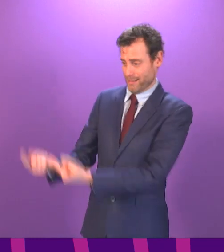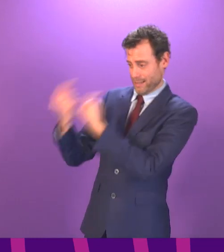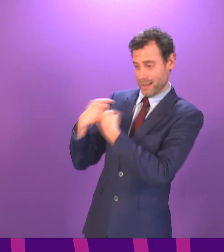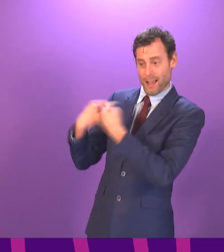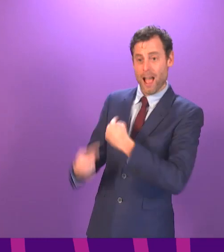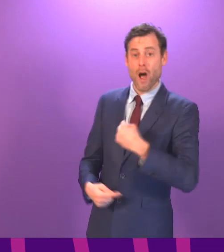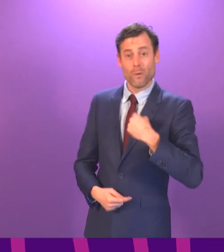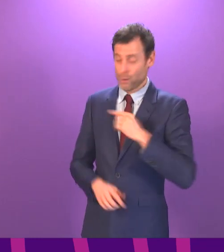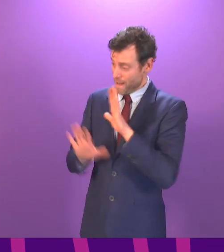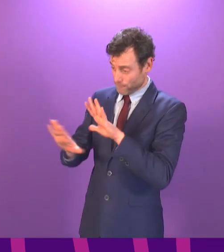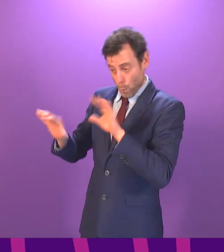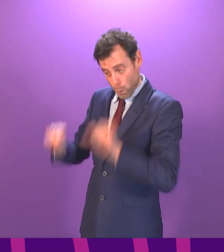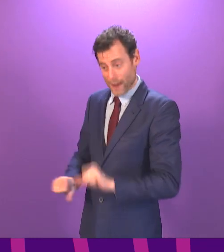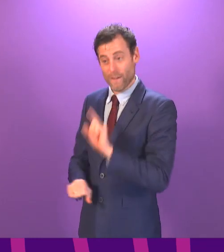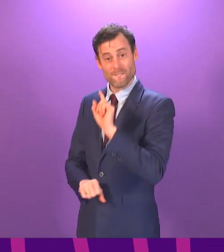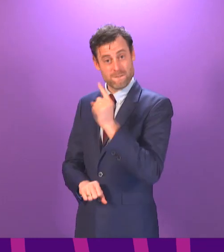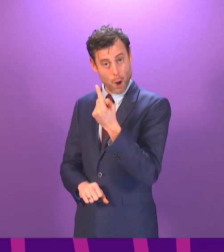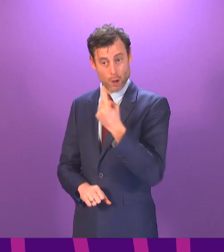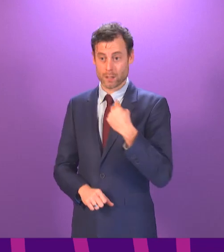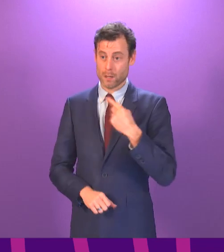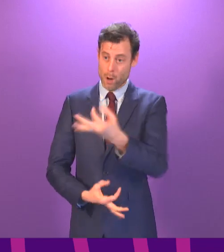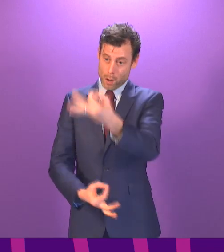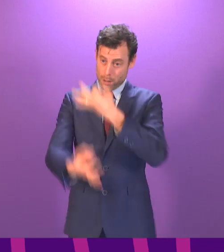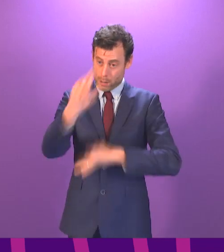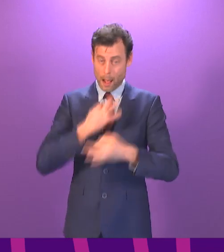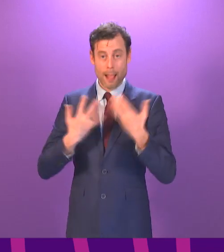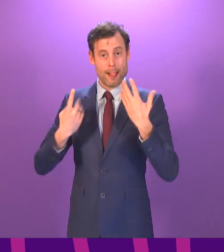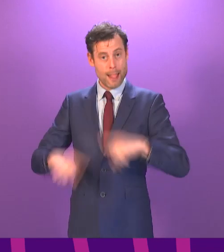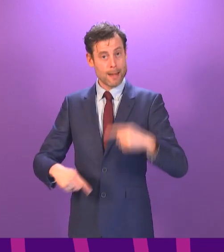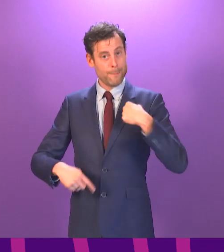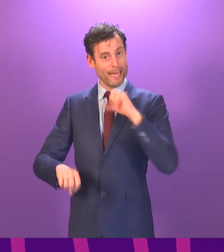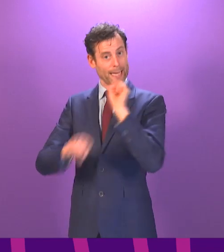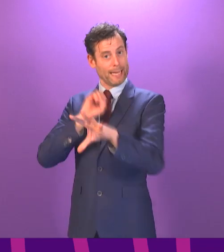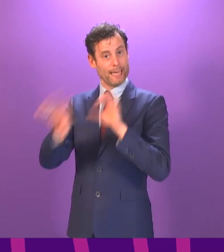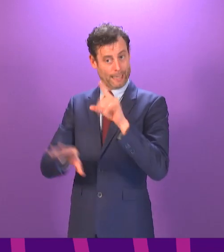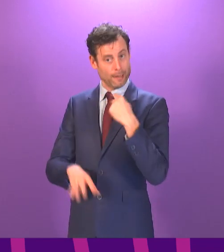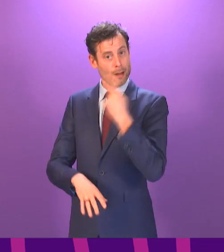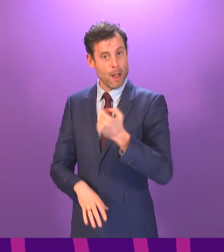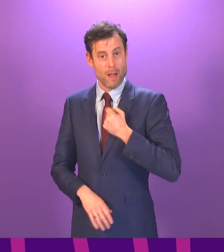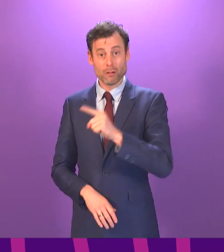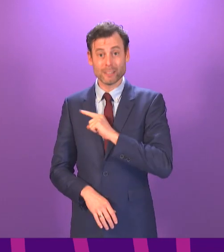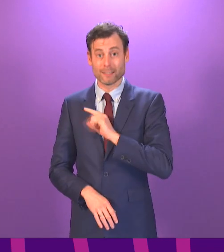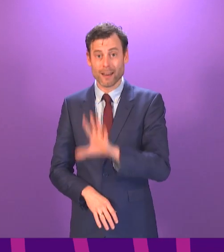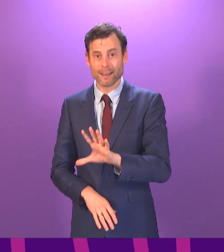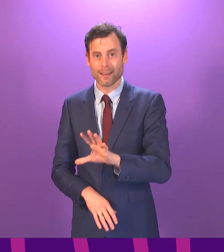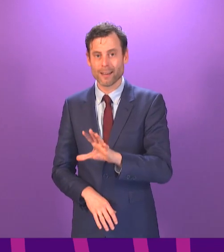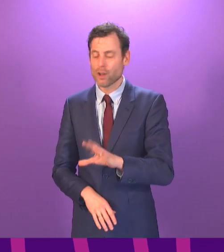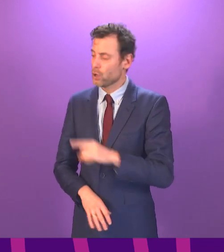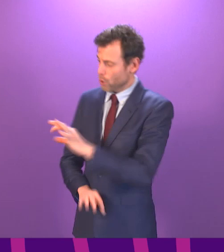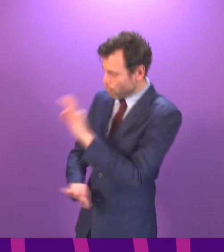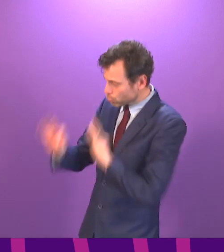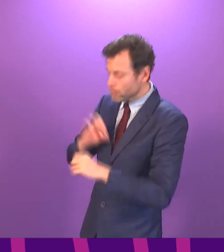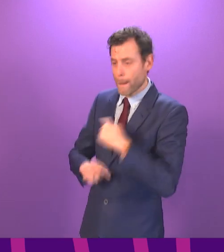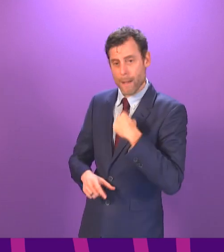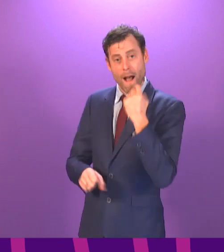to substantiate those theories, in my view, also lets down the women. So the scrutiny of me and my